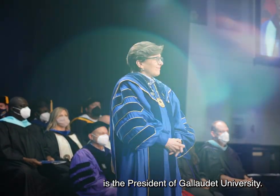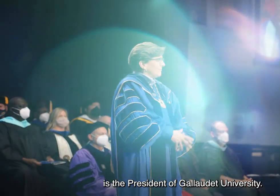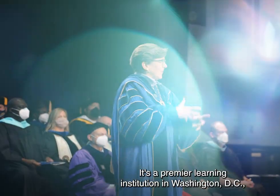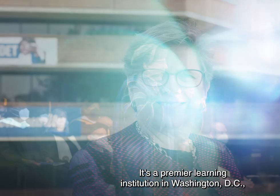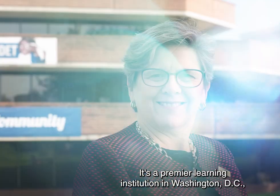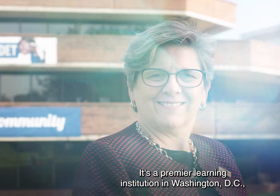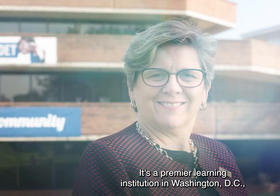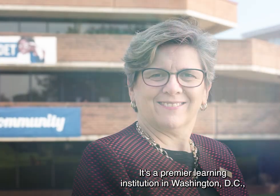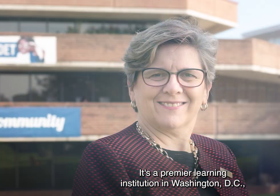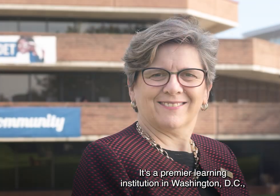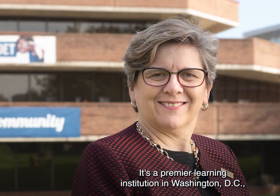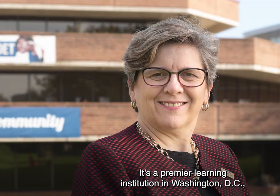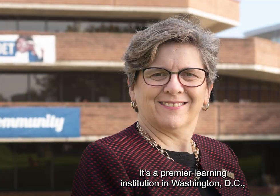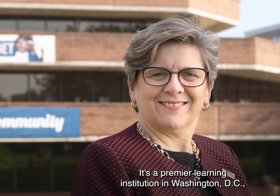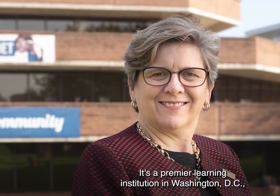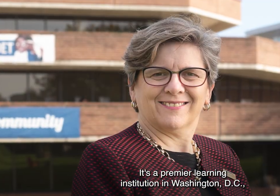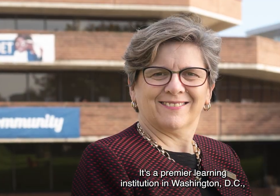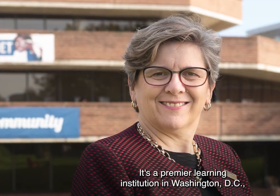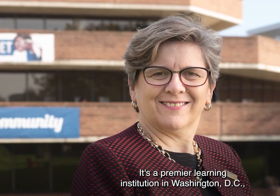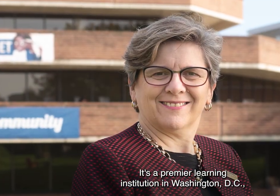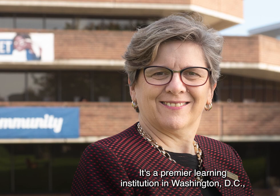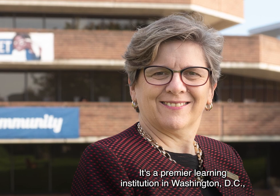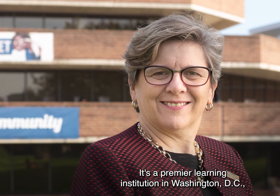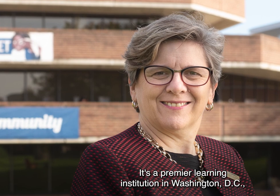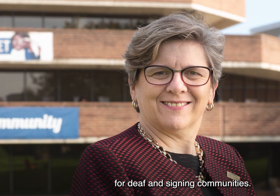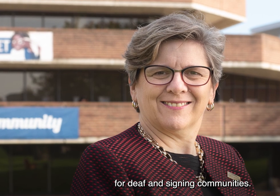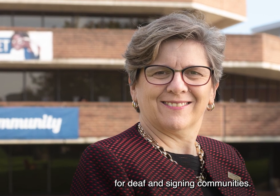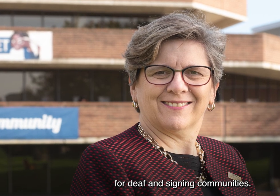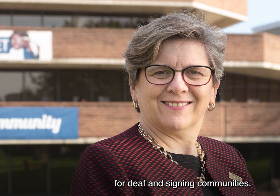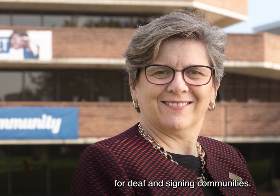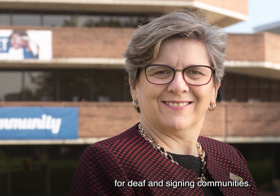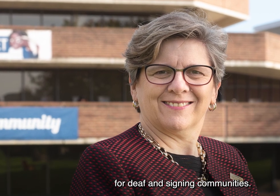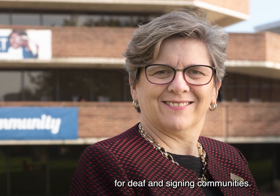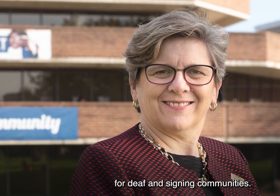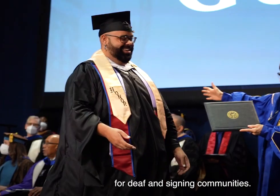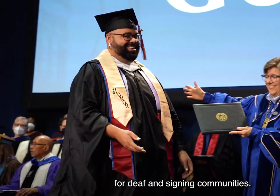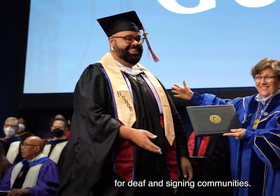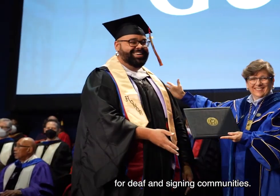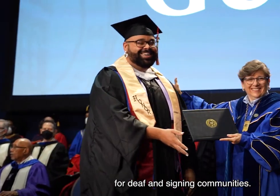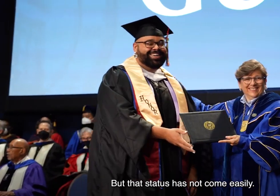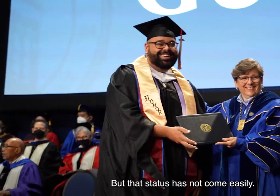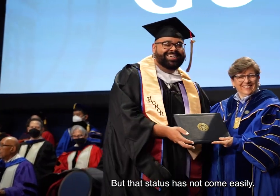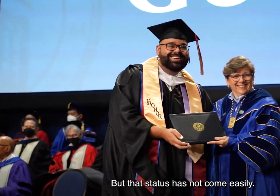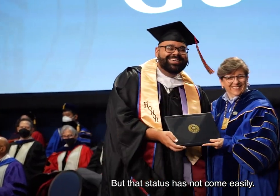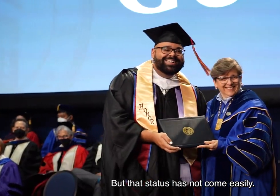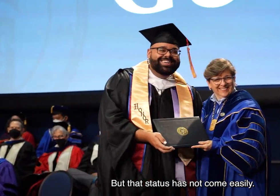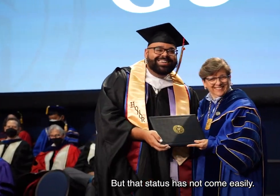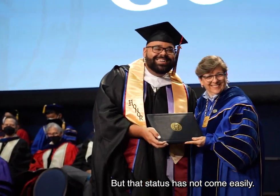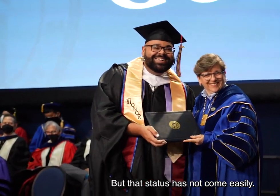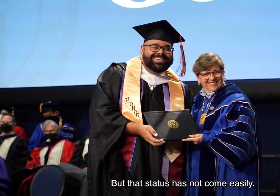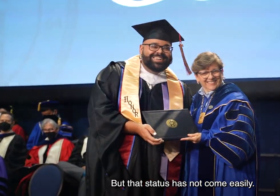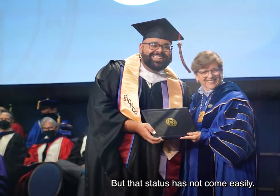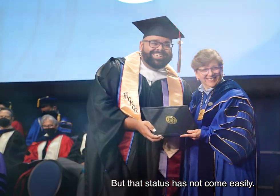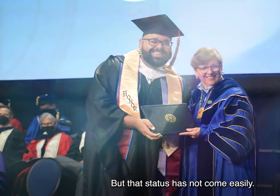University. It's the premier learning institution in Washington, D.C. for Deaf and Signing Communities. But that status has not come easily.